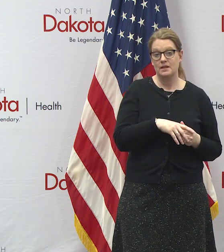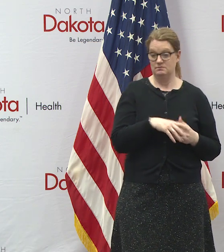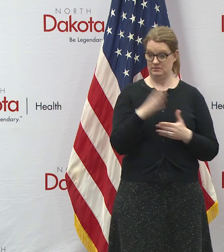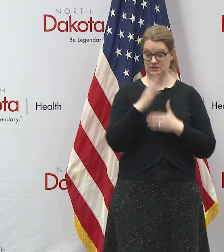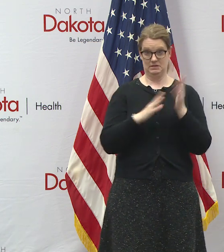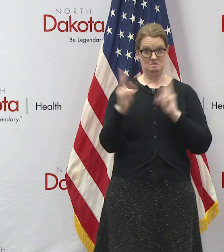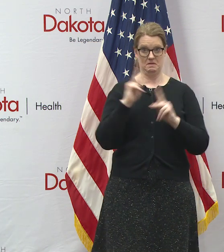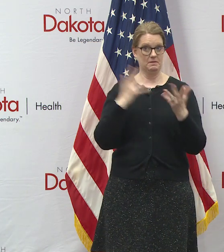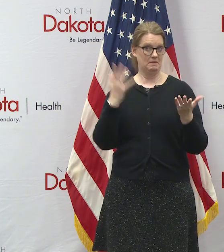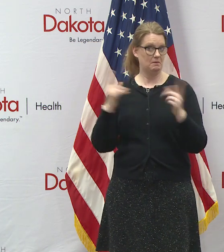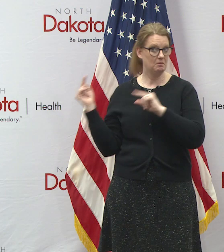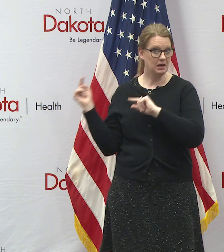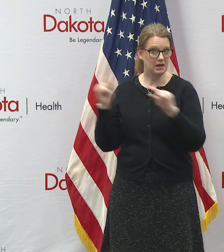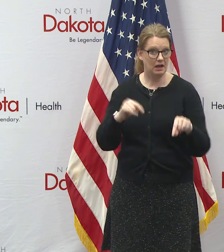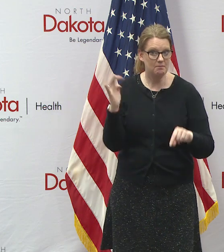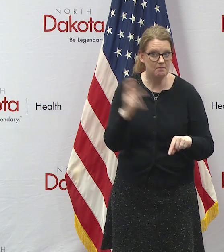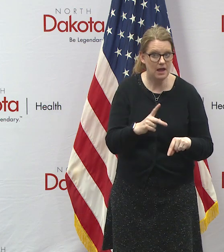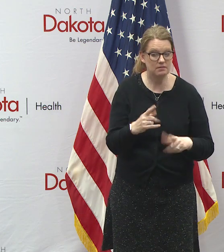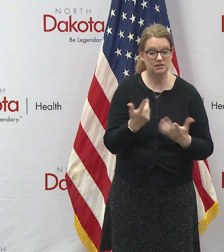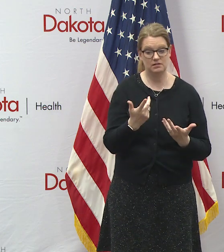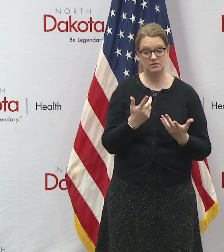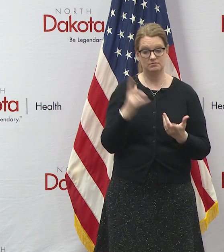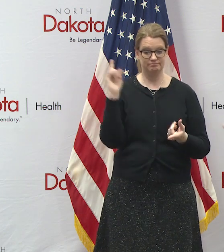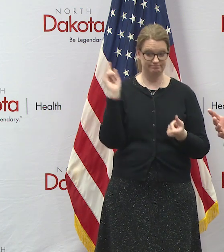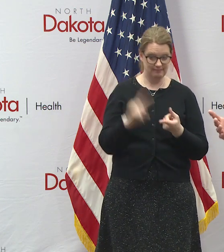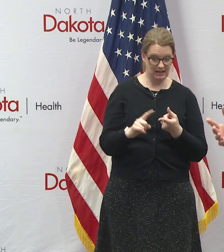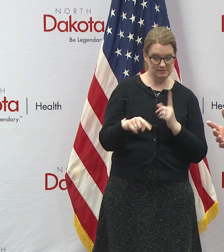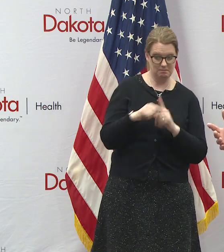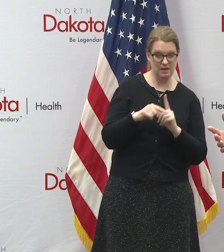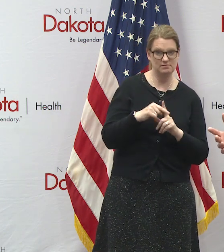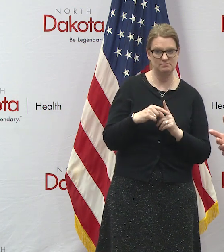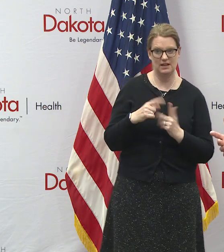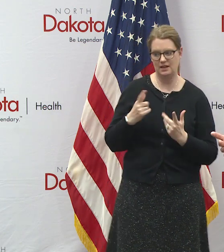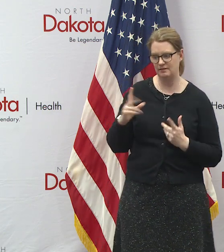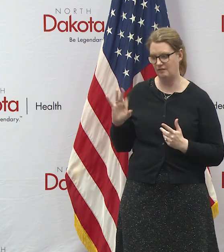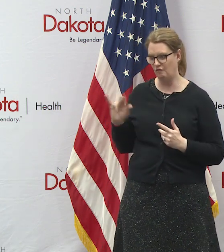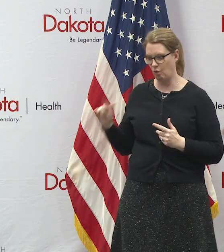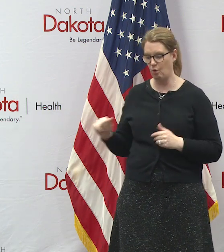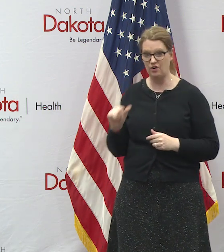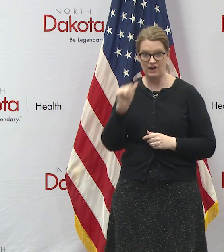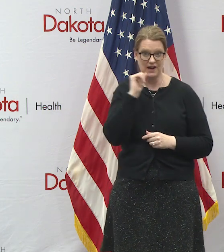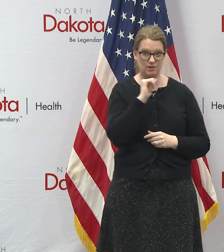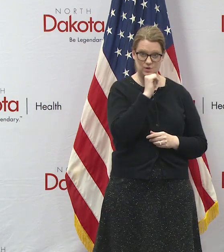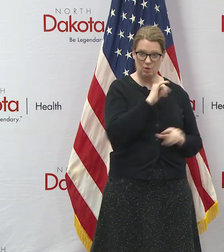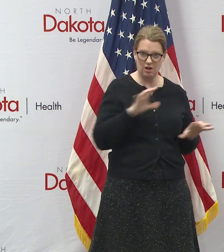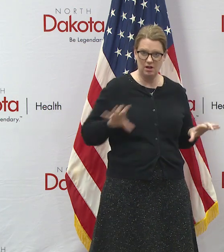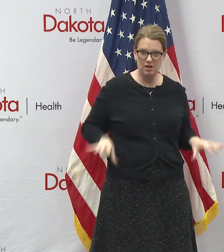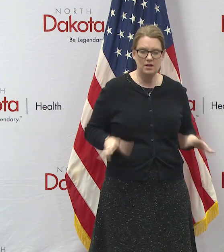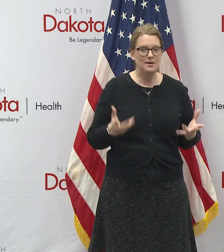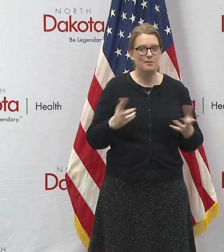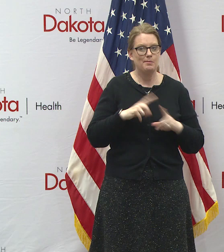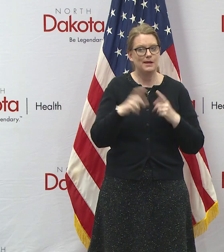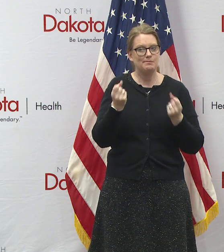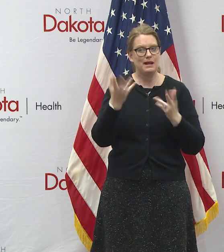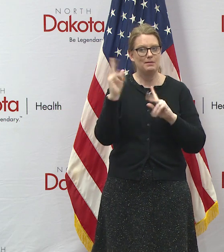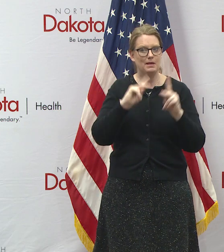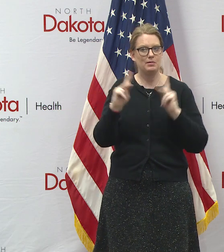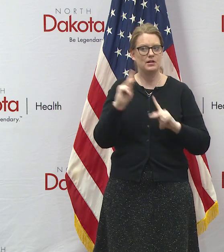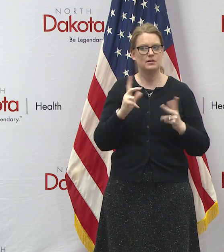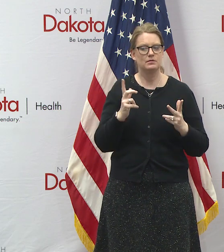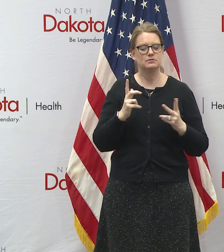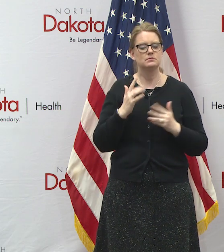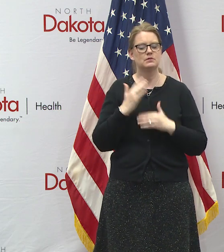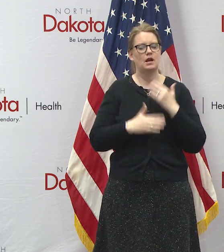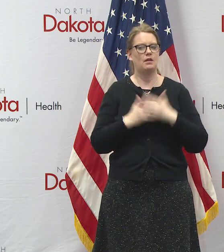because they want to come back to a place where they see fewer positives than in florida or arizona but i also have no people that are saying hey we're